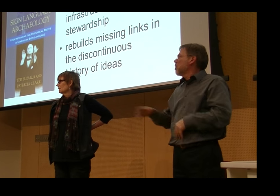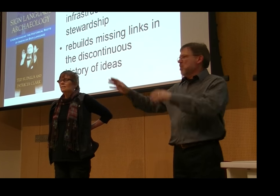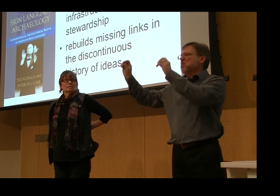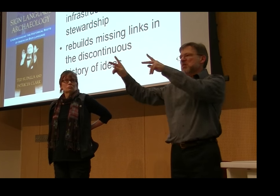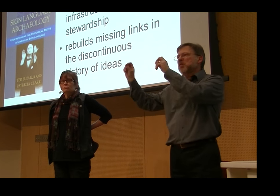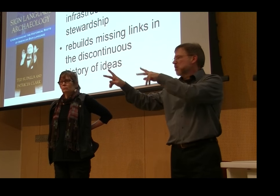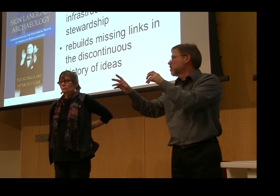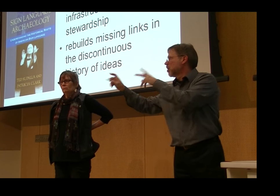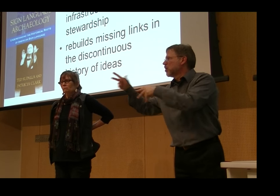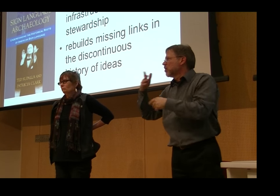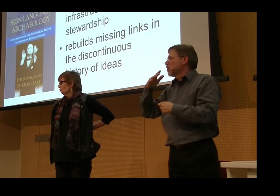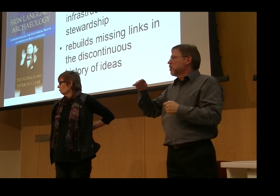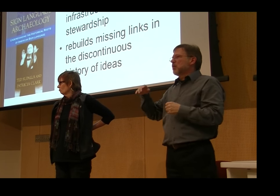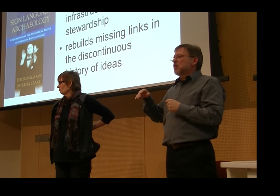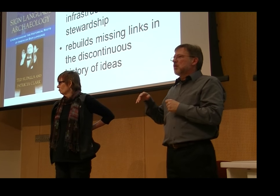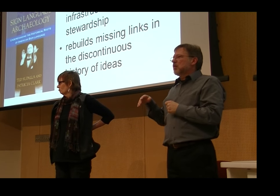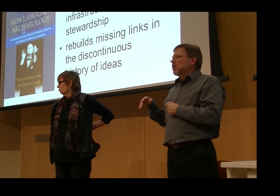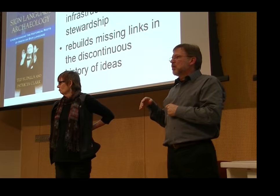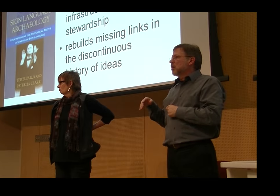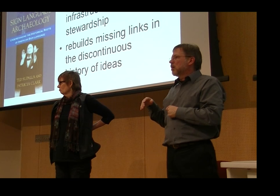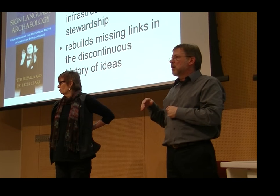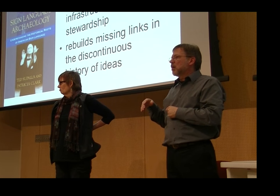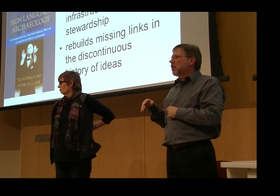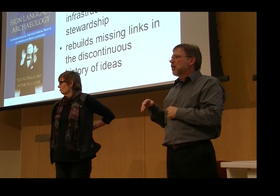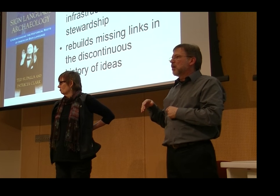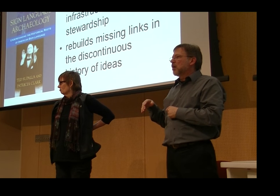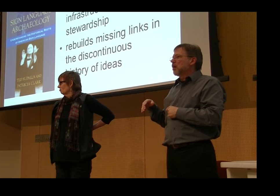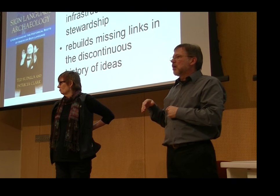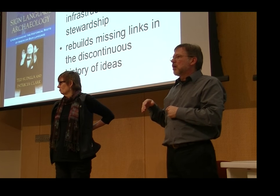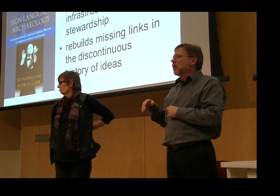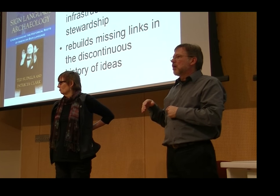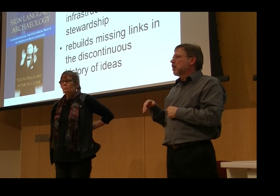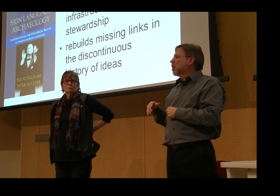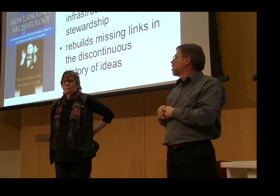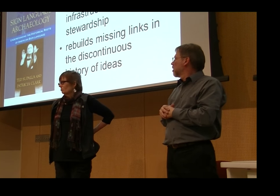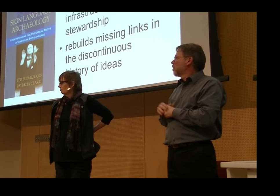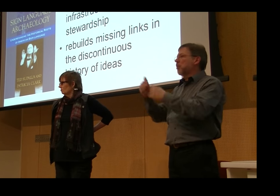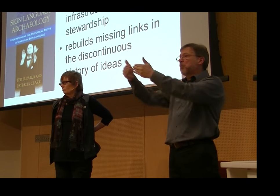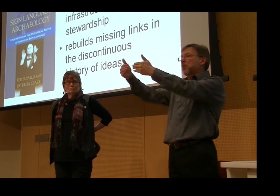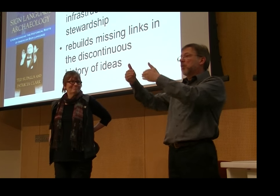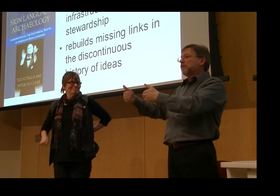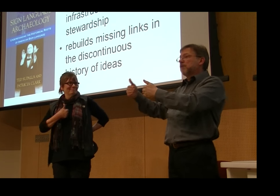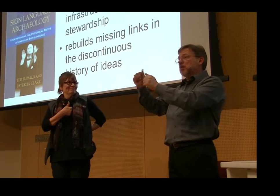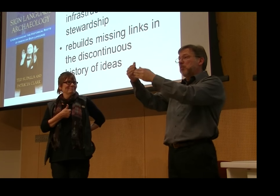We could move the book signing to outside, perhaps, outside the room, but she's already set up. Oh, perhaps we can do that.